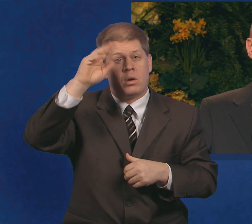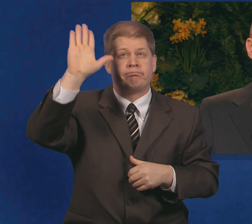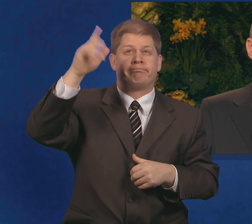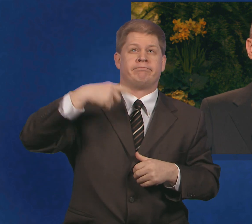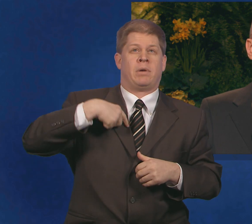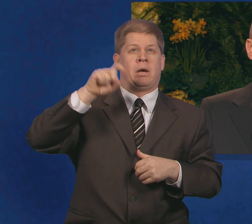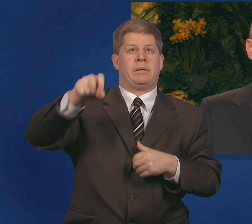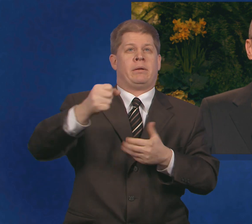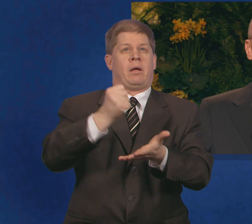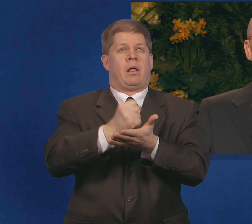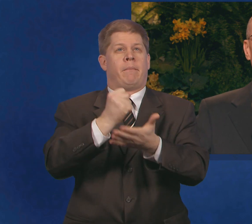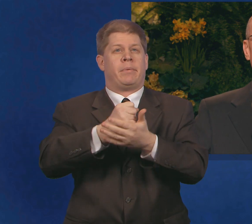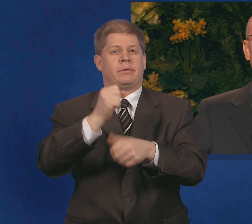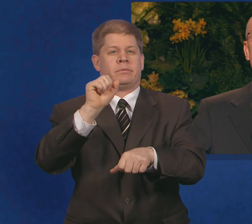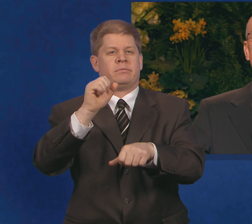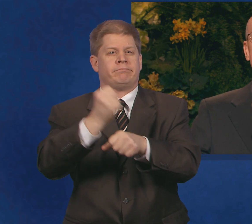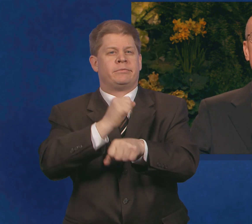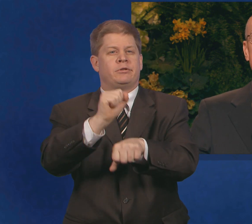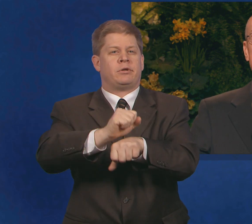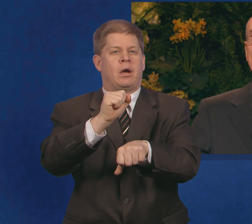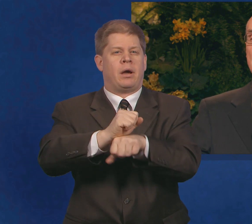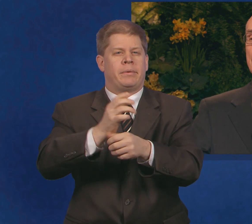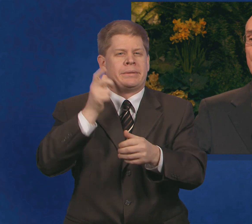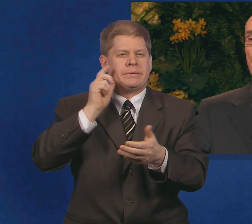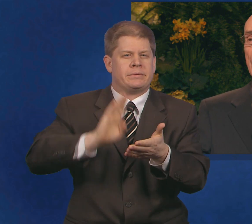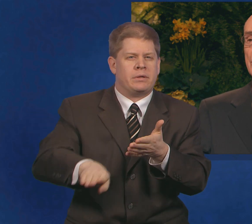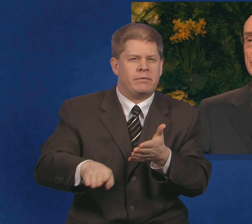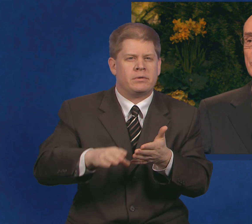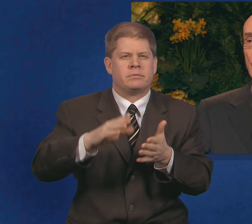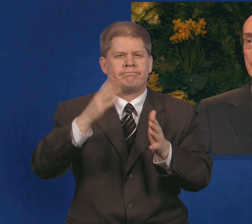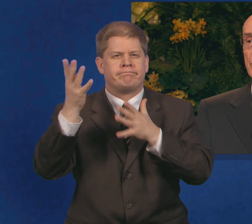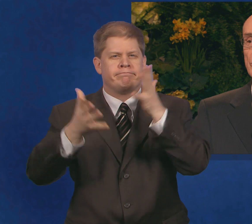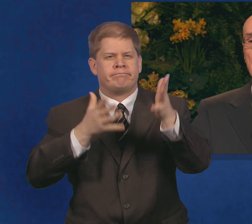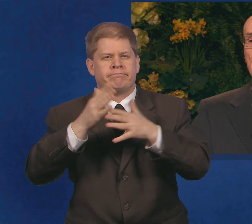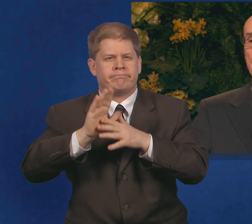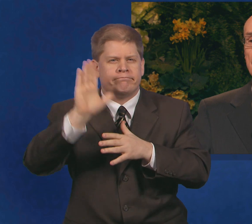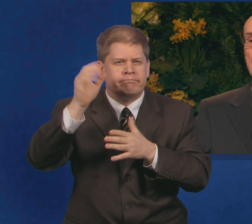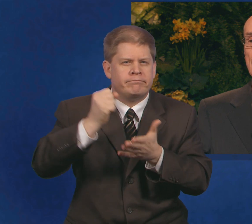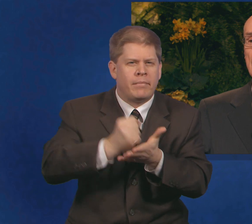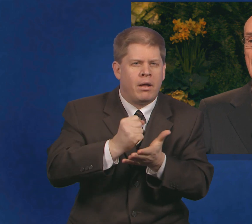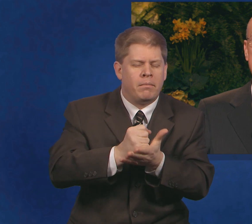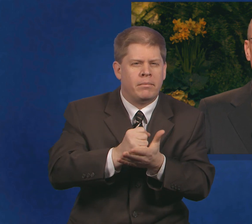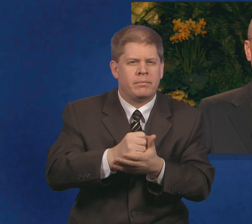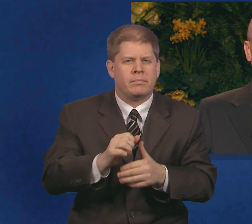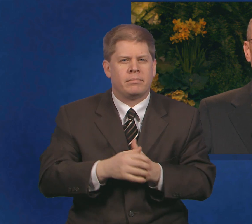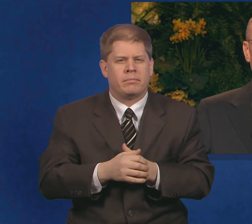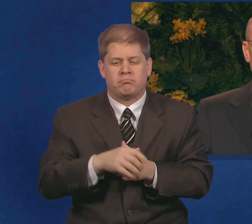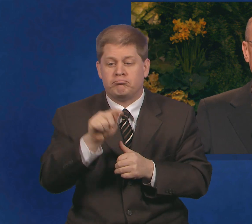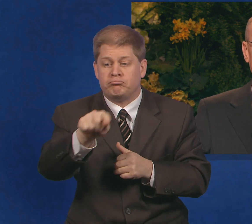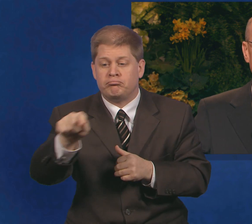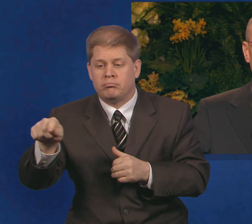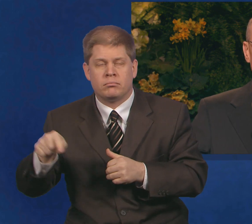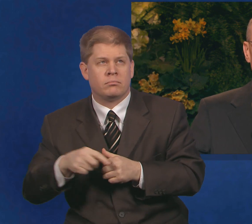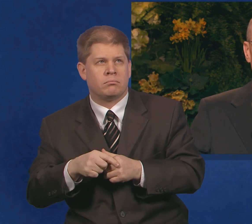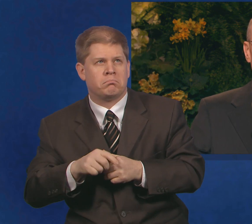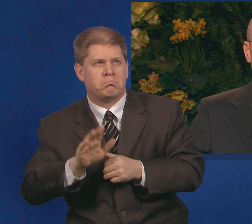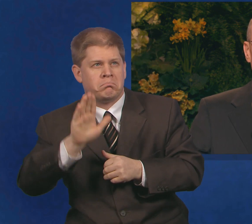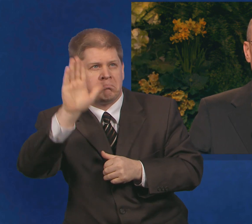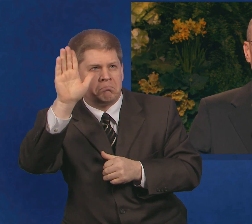of a man or a woman who seeks an opportunity to work to support themselves and his or her family.